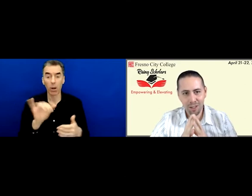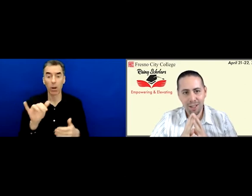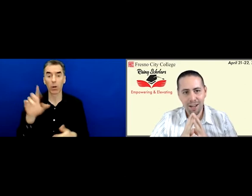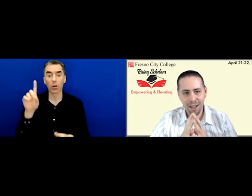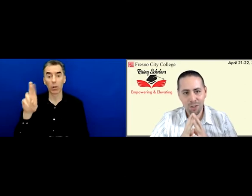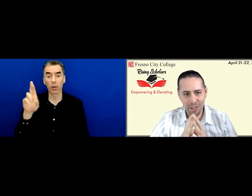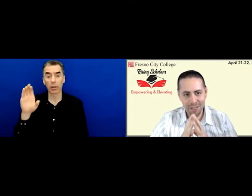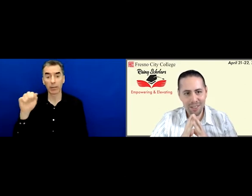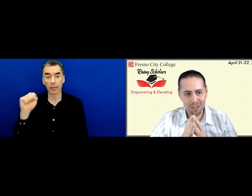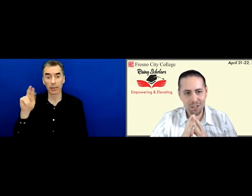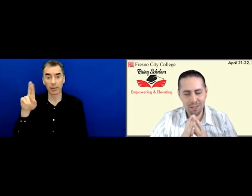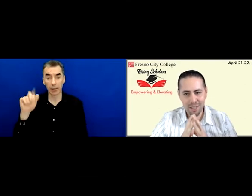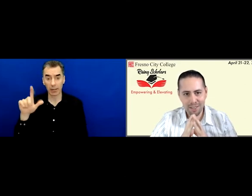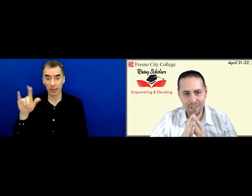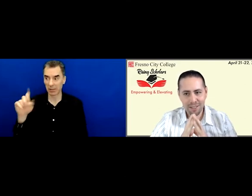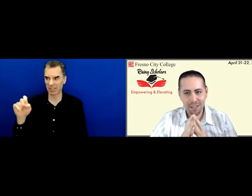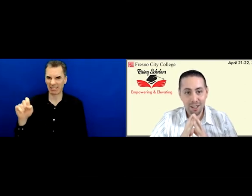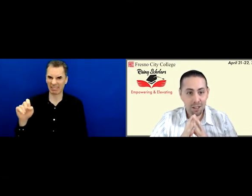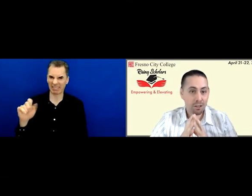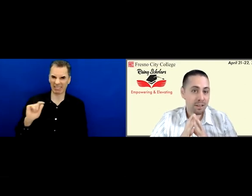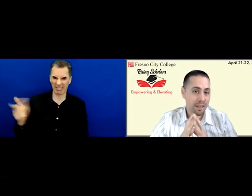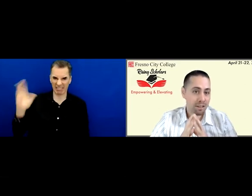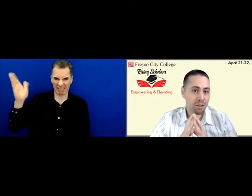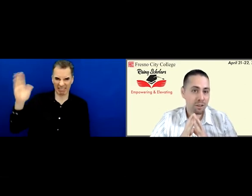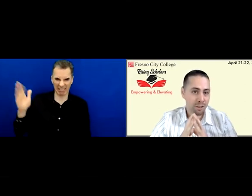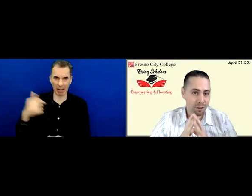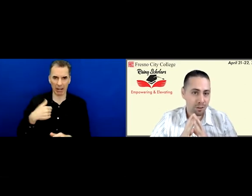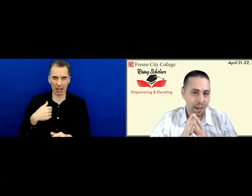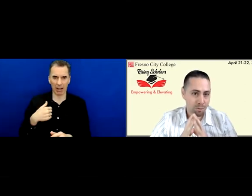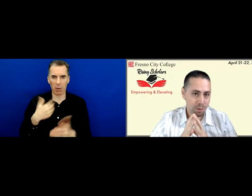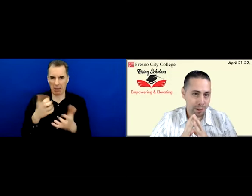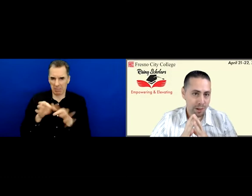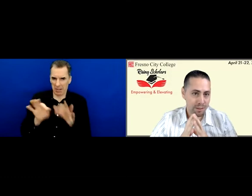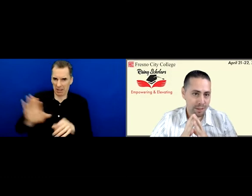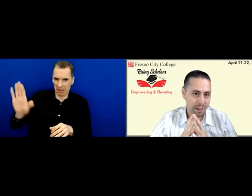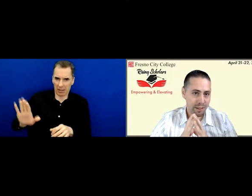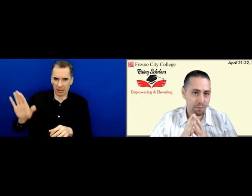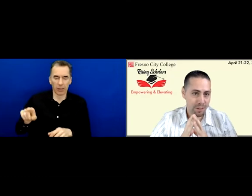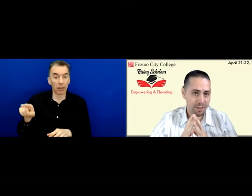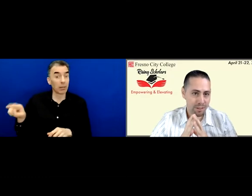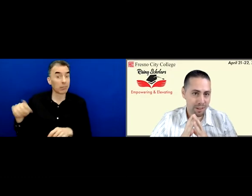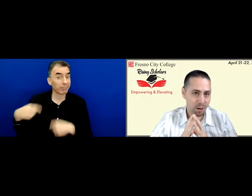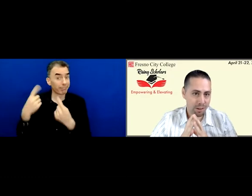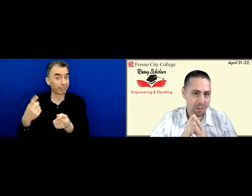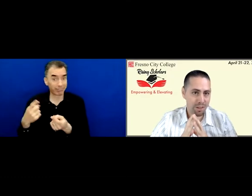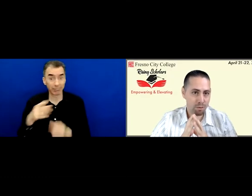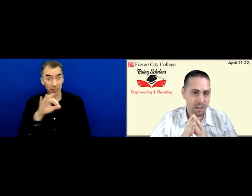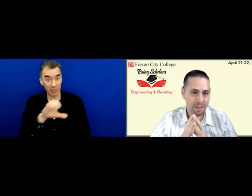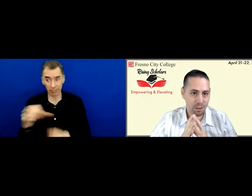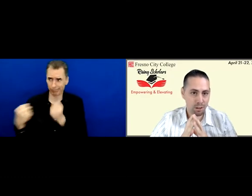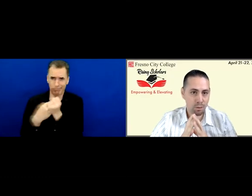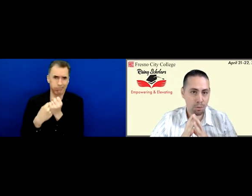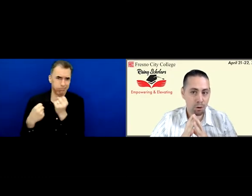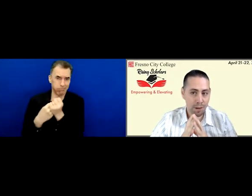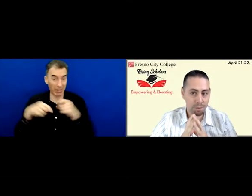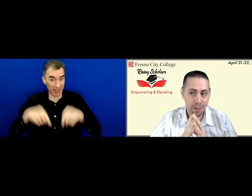Little, who I get to introduce next. Dr. Cassandra Little has been by our side at Fresno City College and the Rising